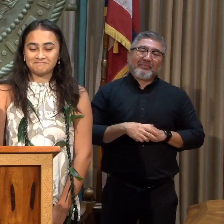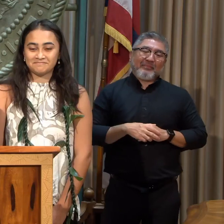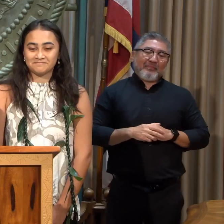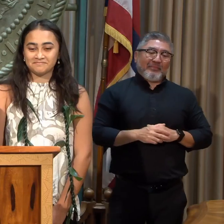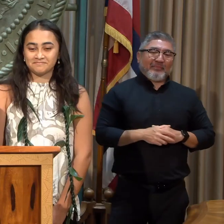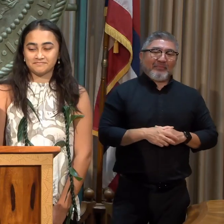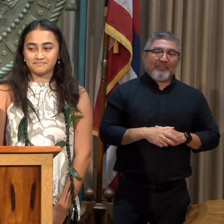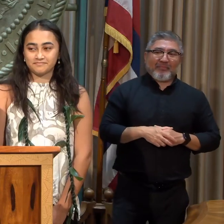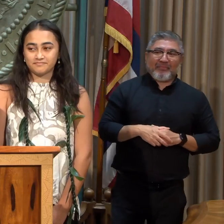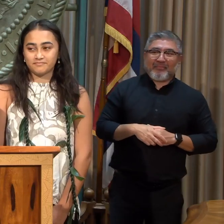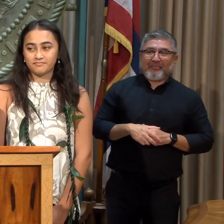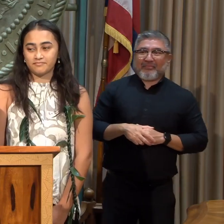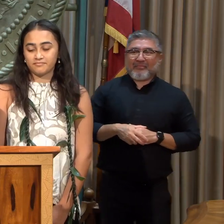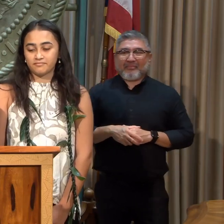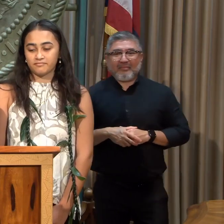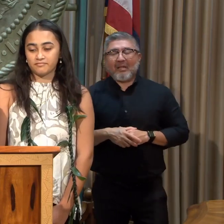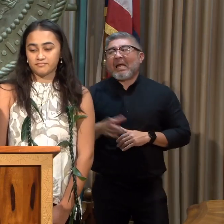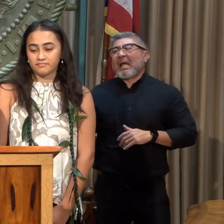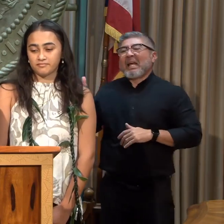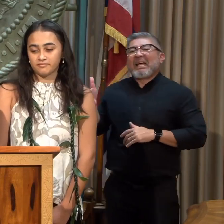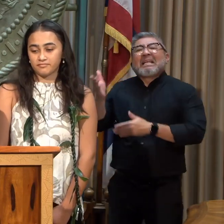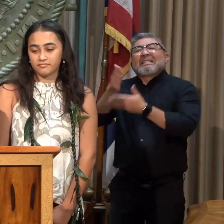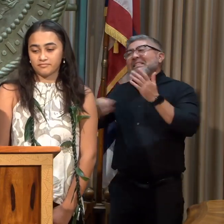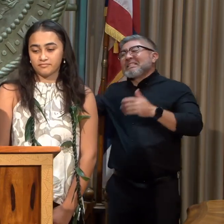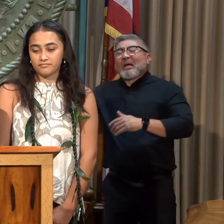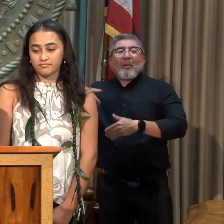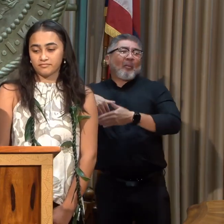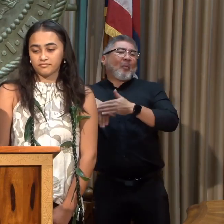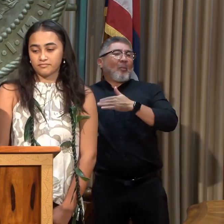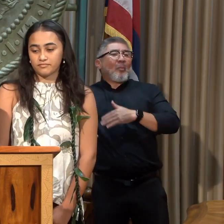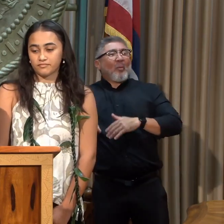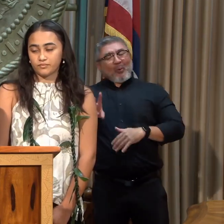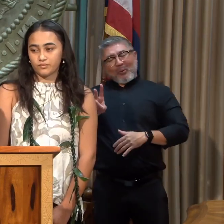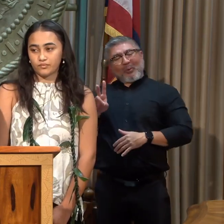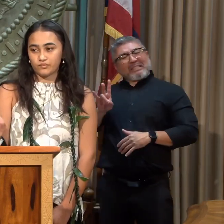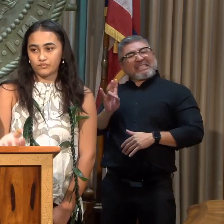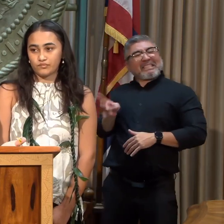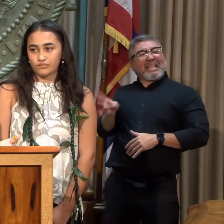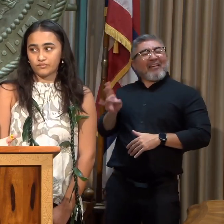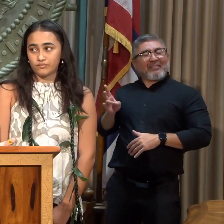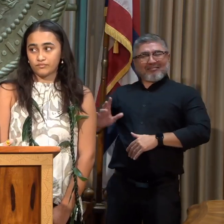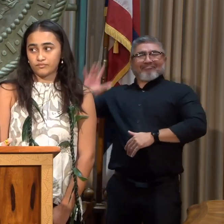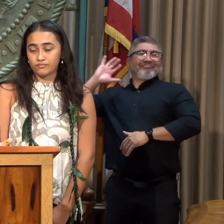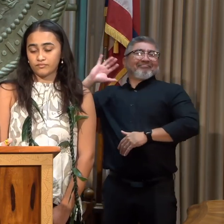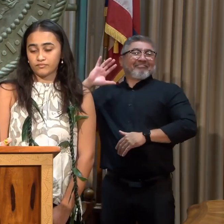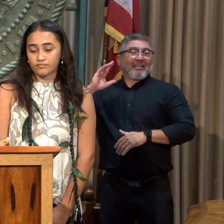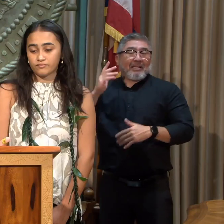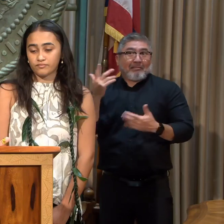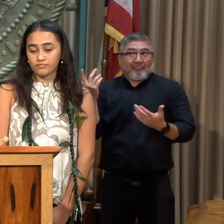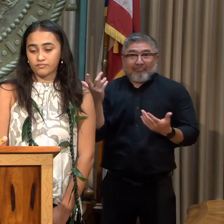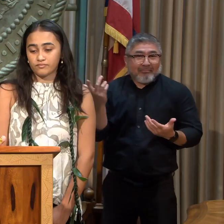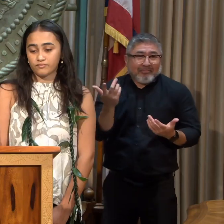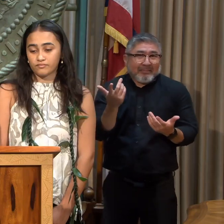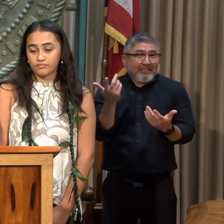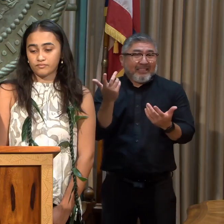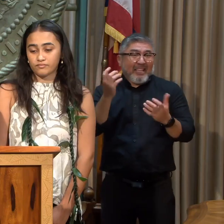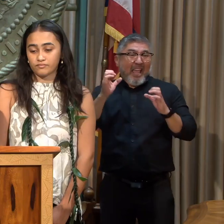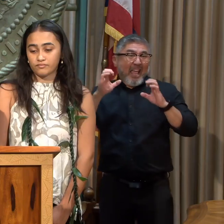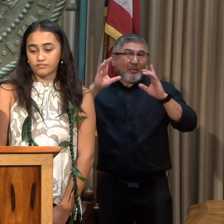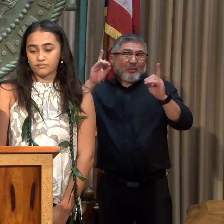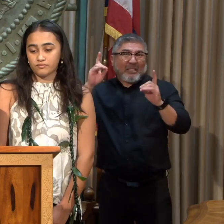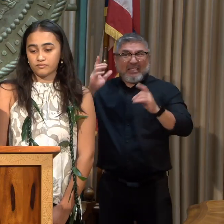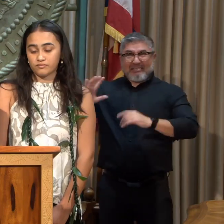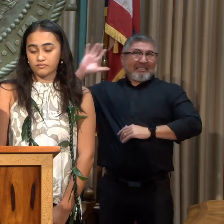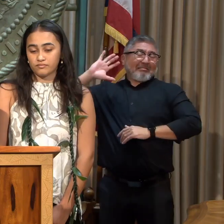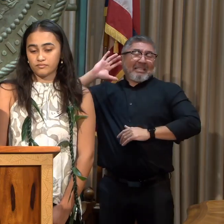those of us were born in the 70s, okay, it was much more difficult to get the kind of education that they get. It's really extraordinary